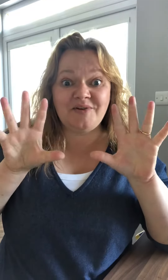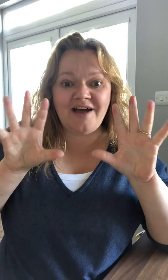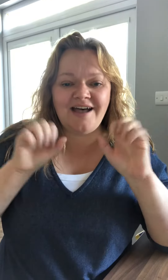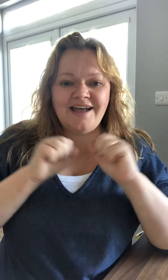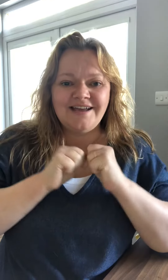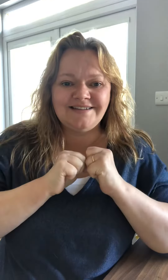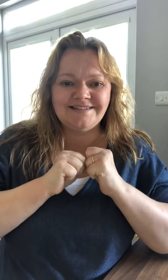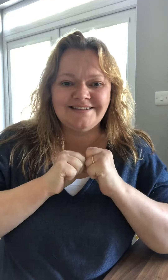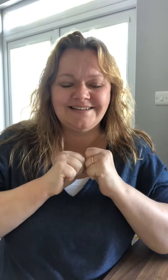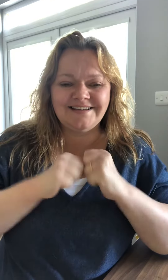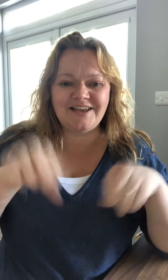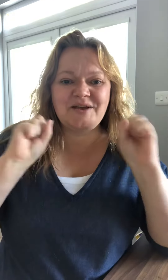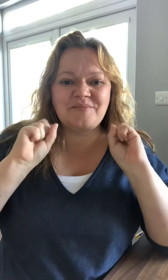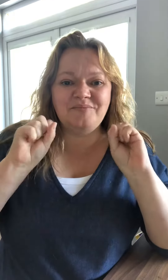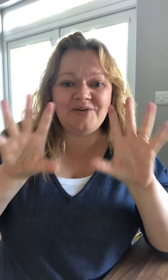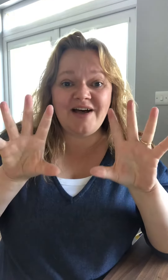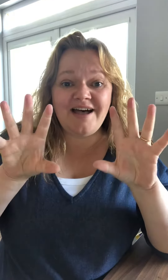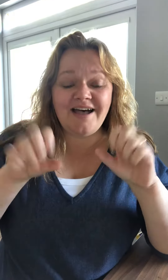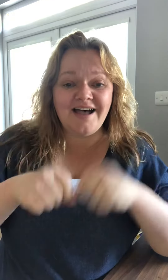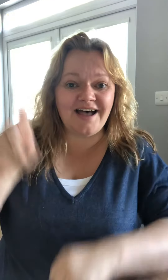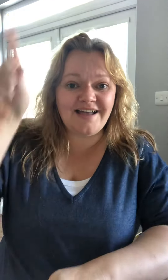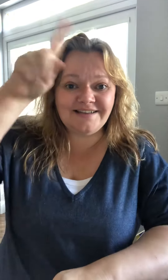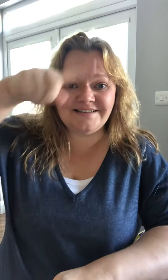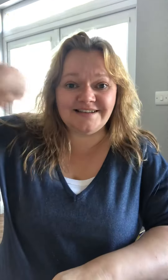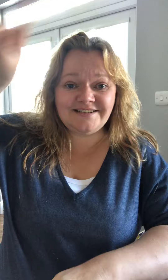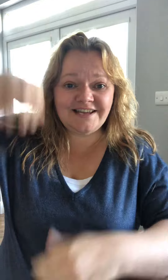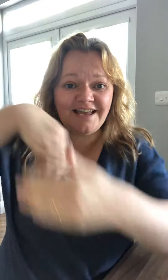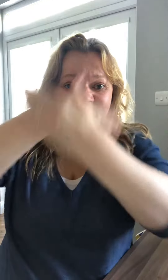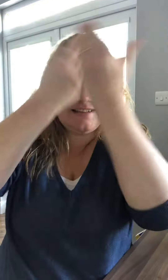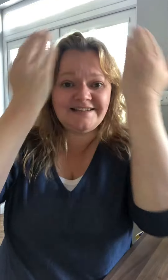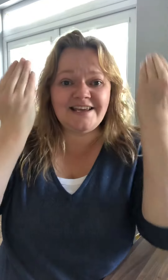bright, bright, sunshiny day.